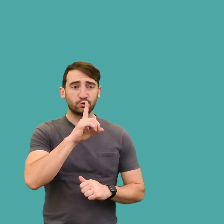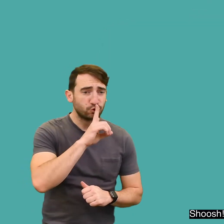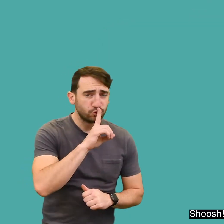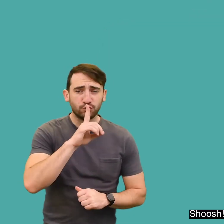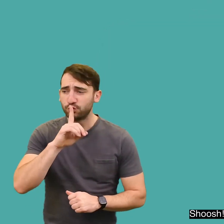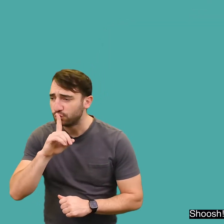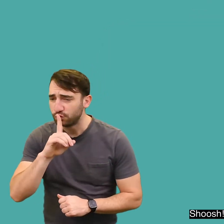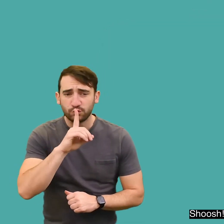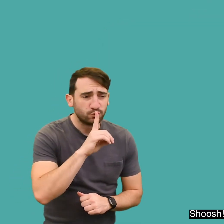Shush.